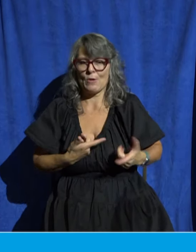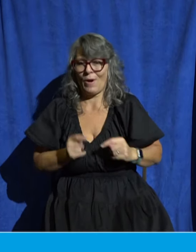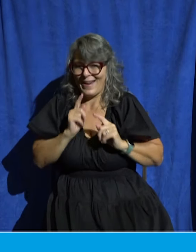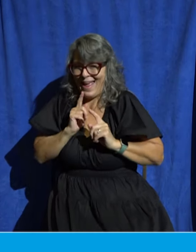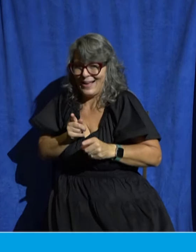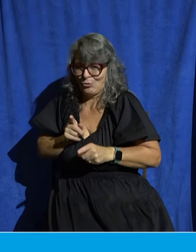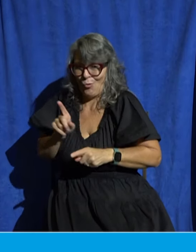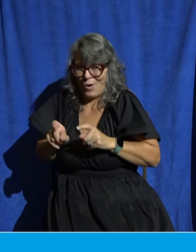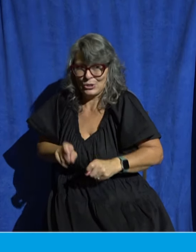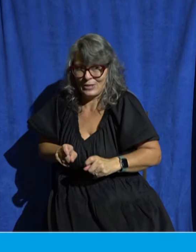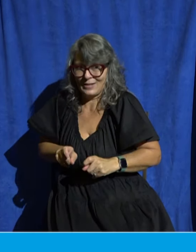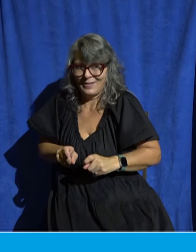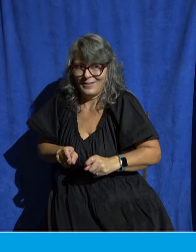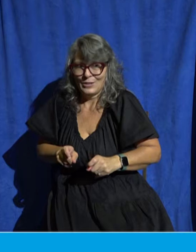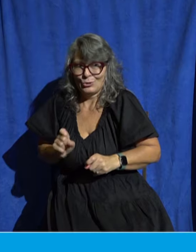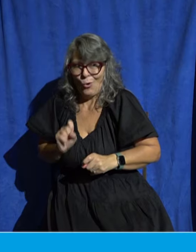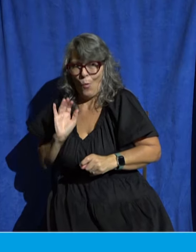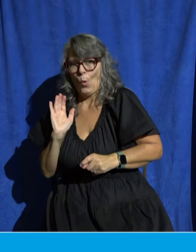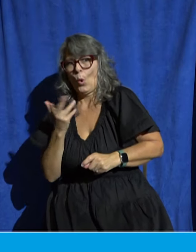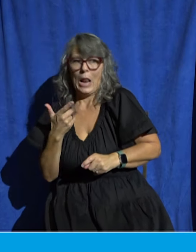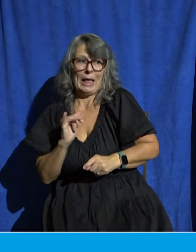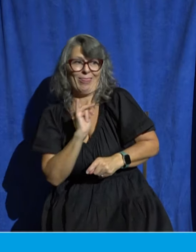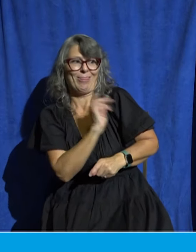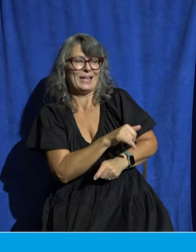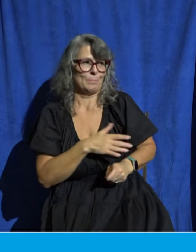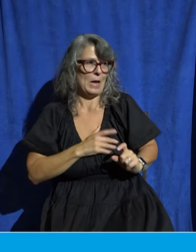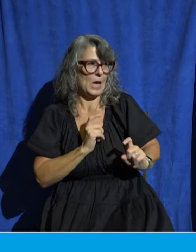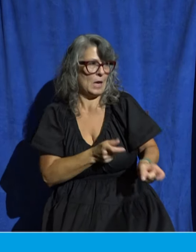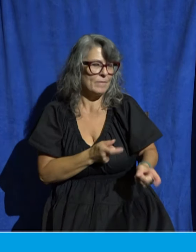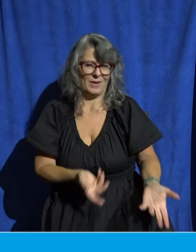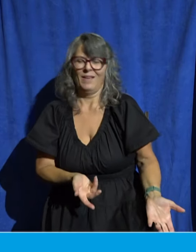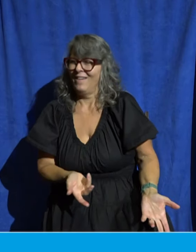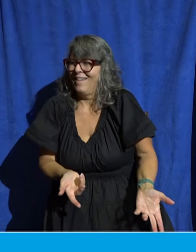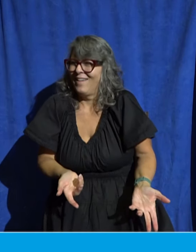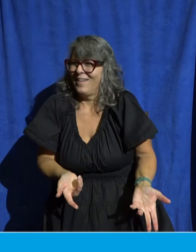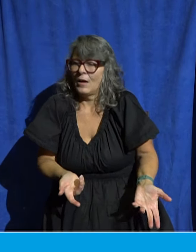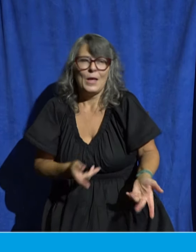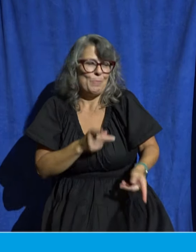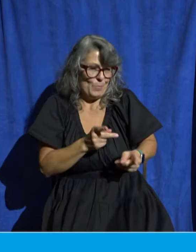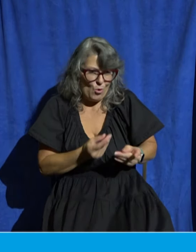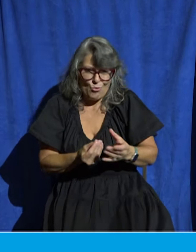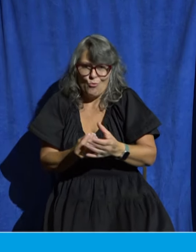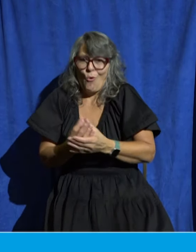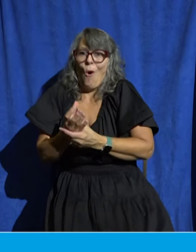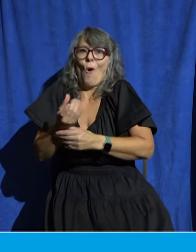And you look through that test and it says people grow for my teaching. Oh yes they do. Oh yes.